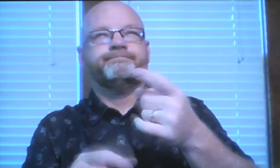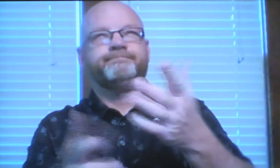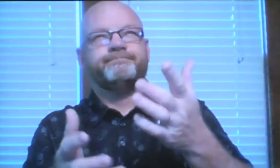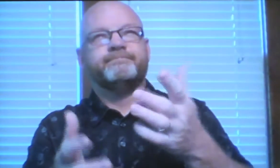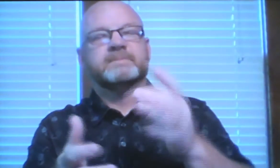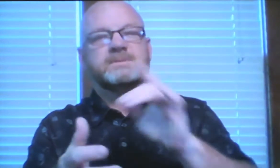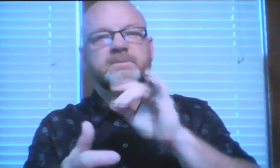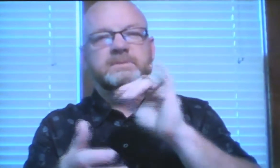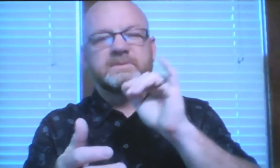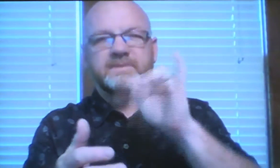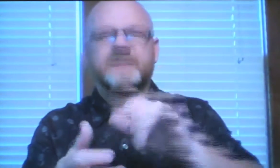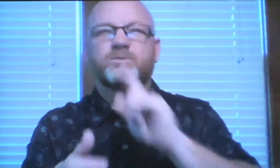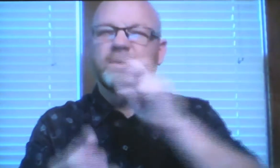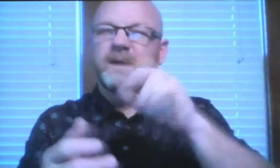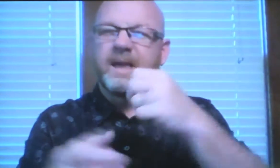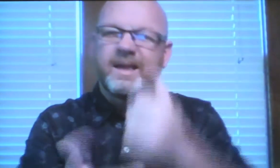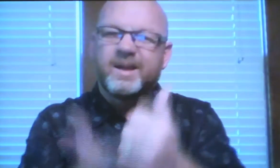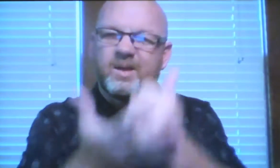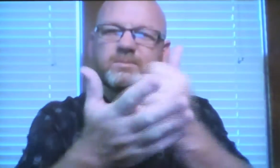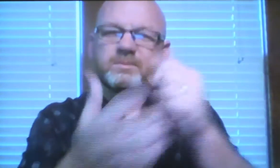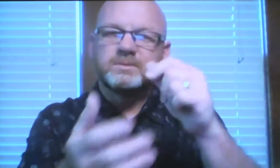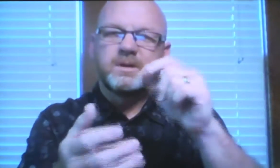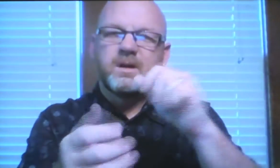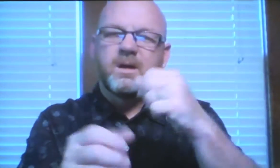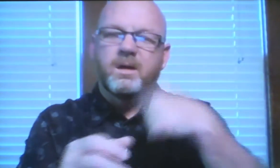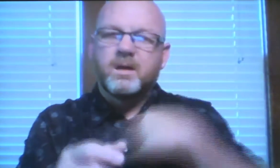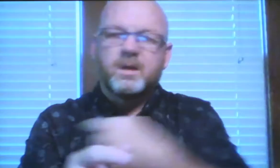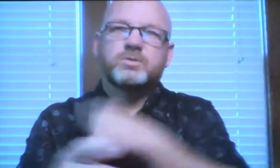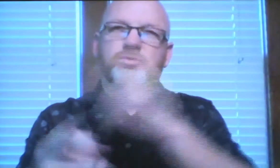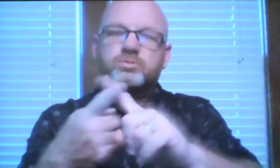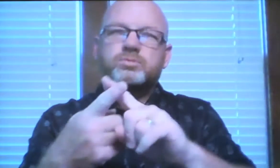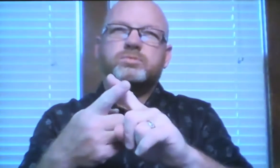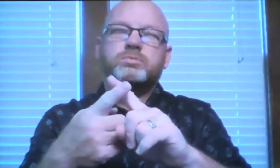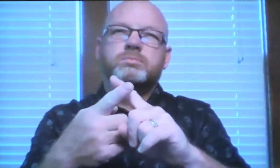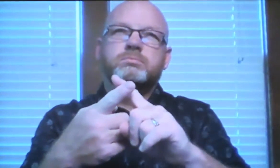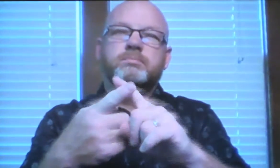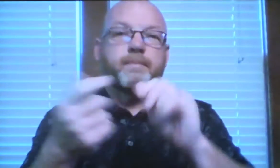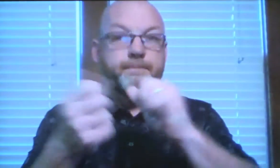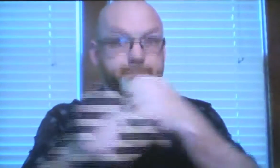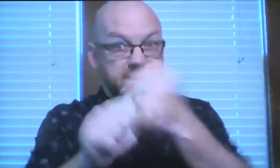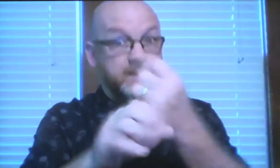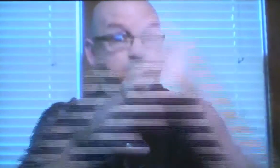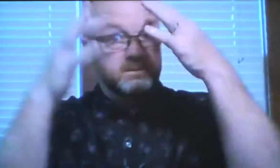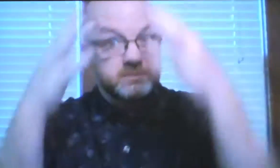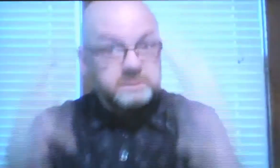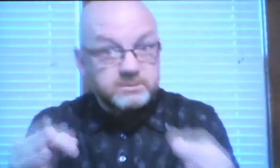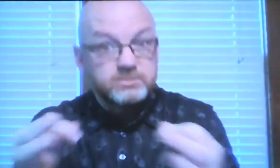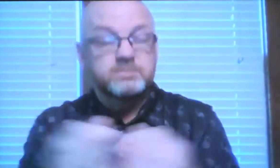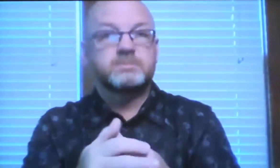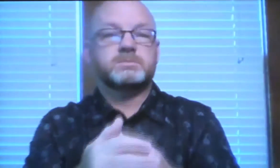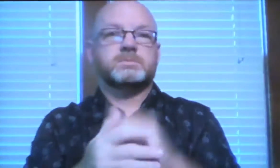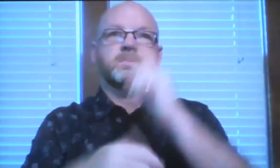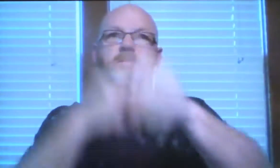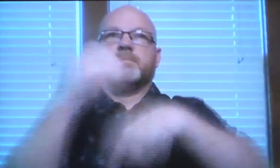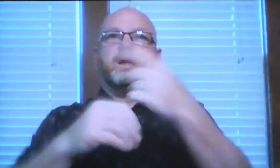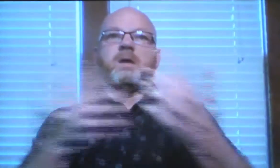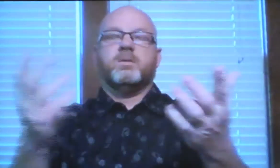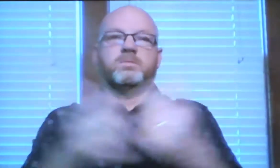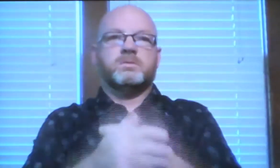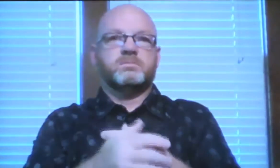our Or where we make decisions.